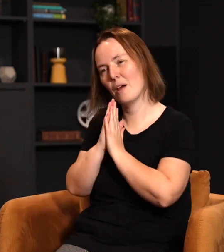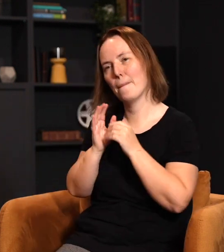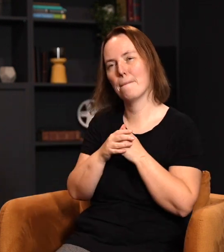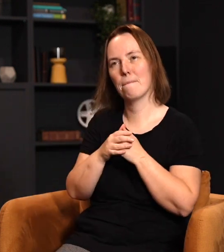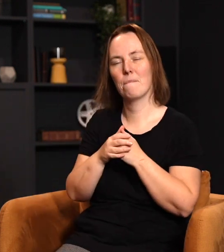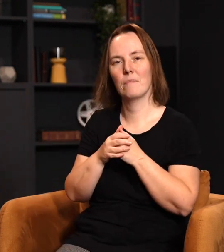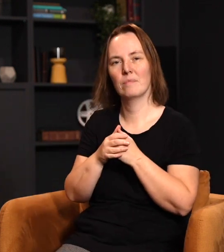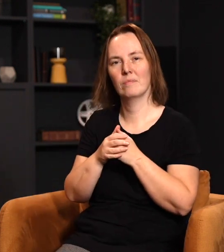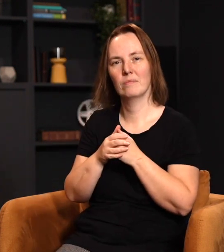while you do pray,